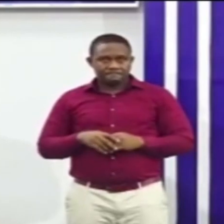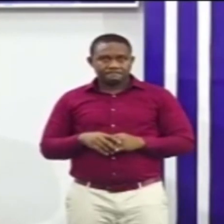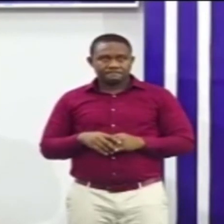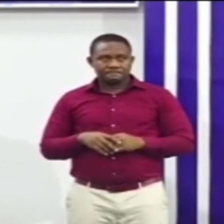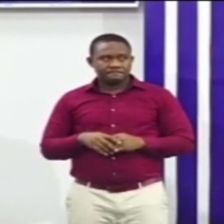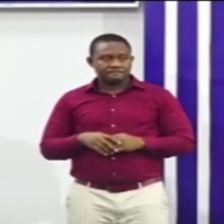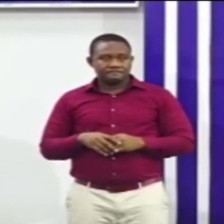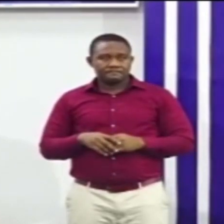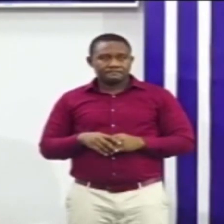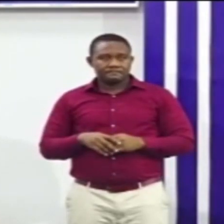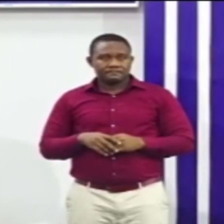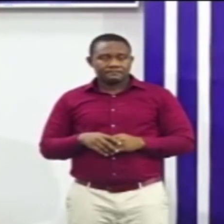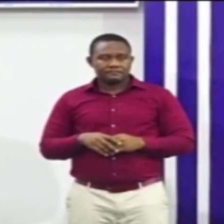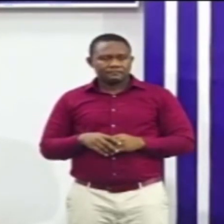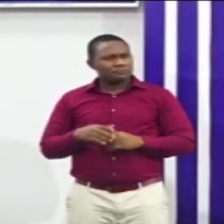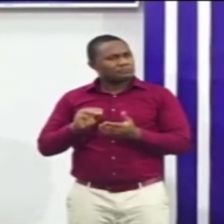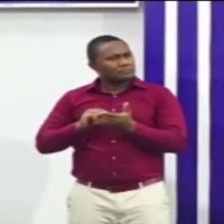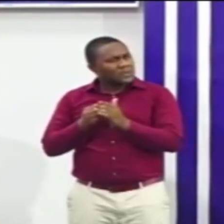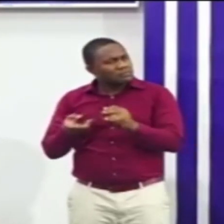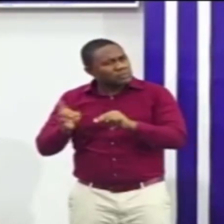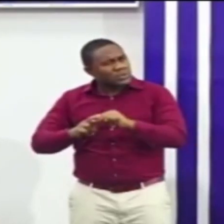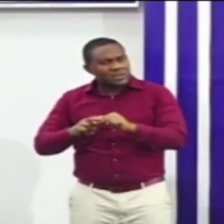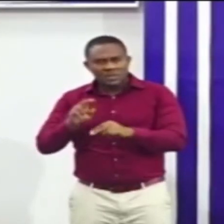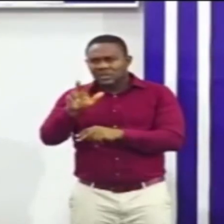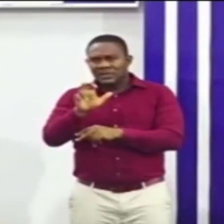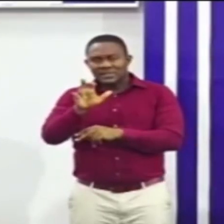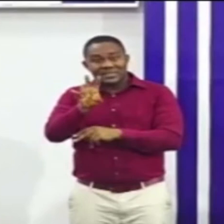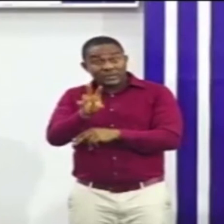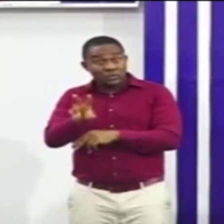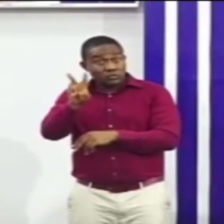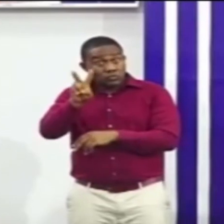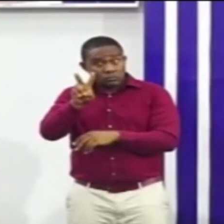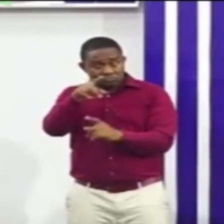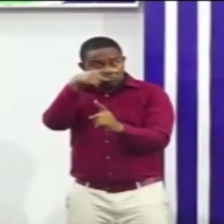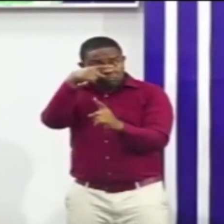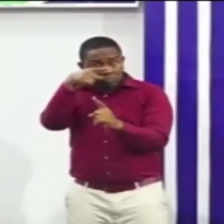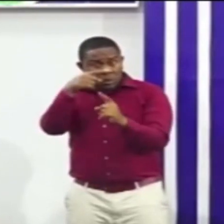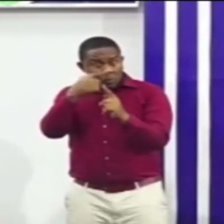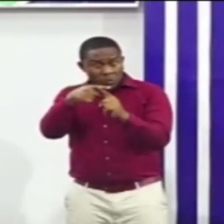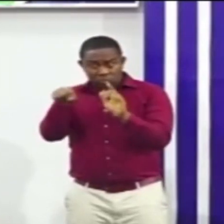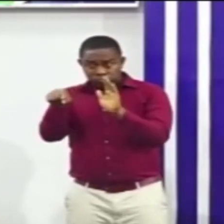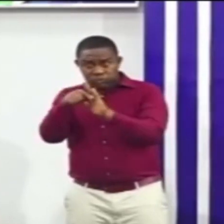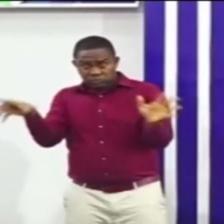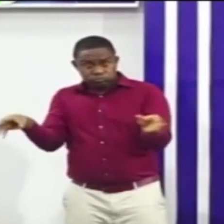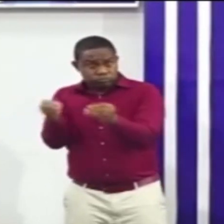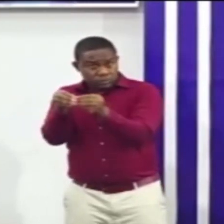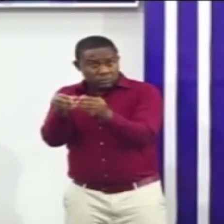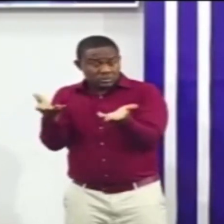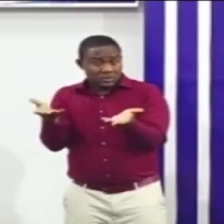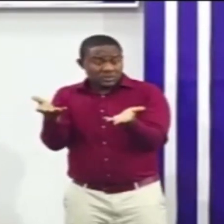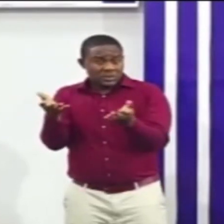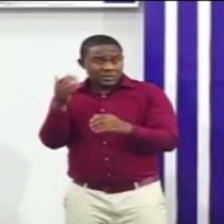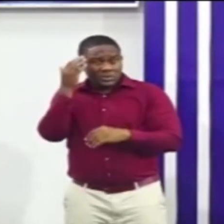Of this figure, it's an increase of 372 cases since the last update and this, as